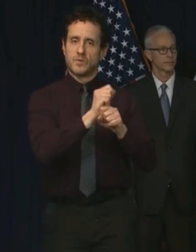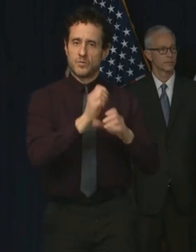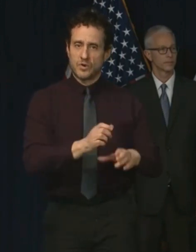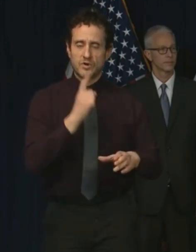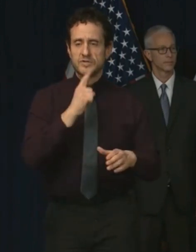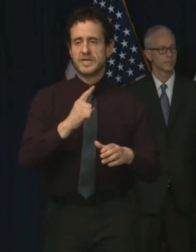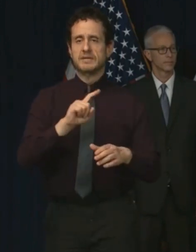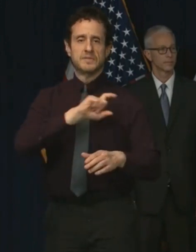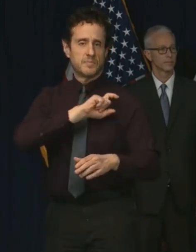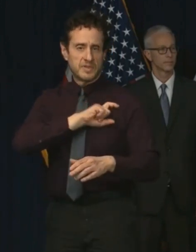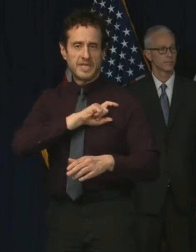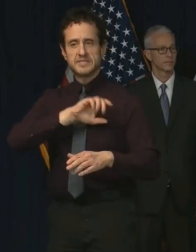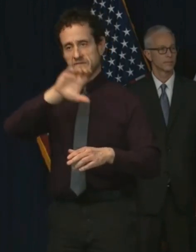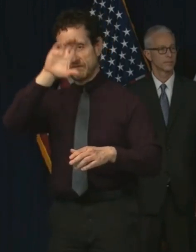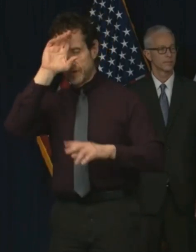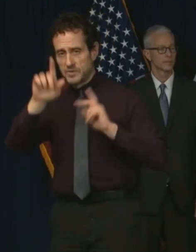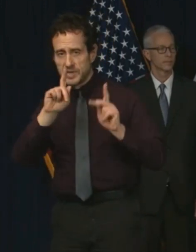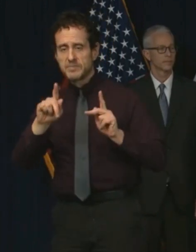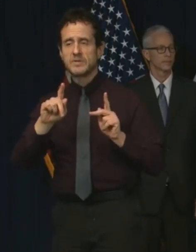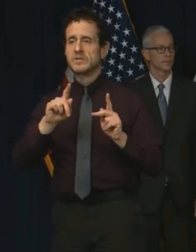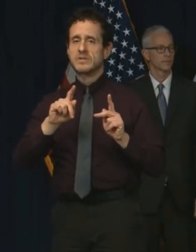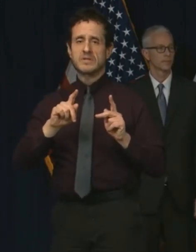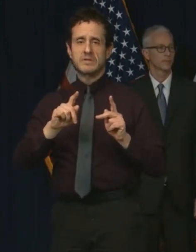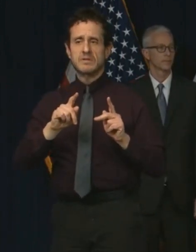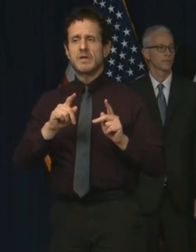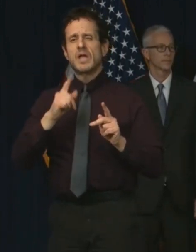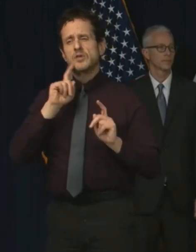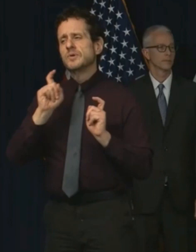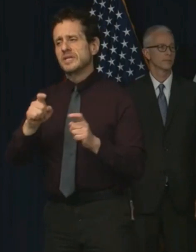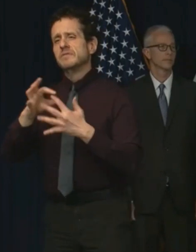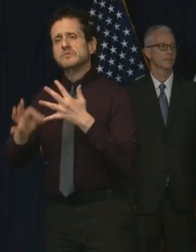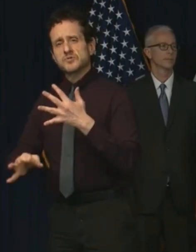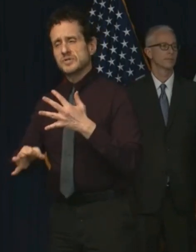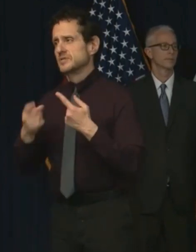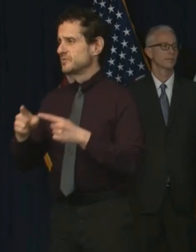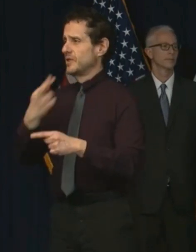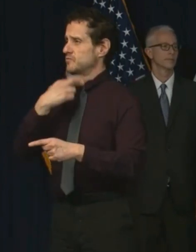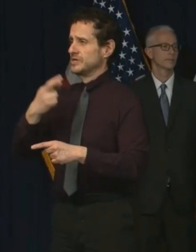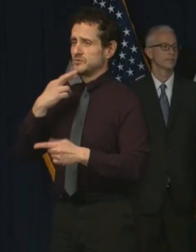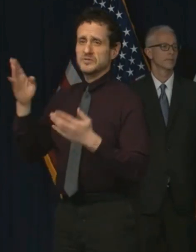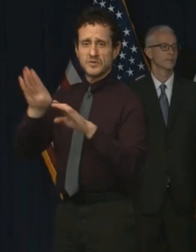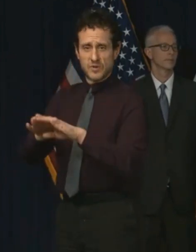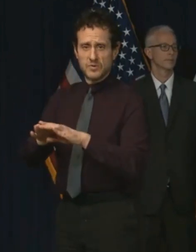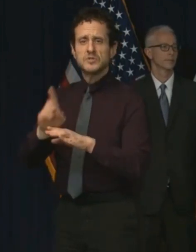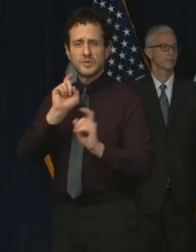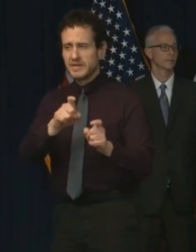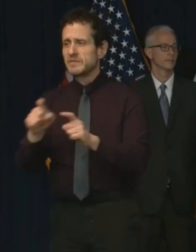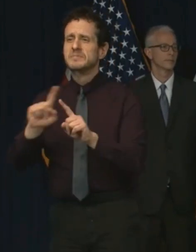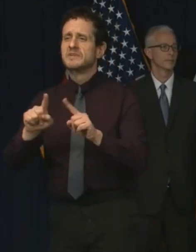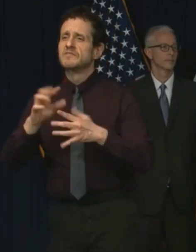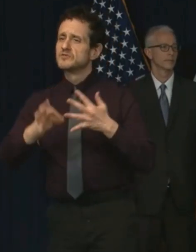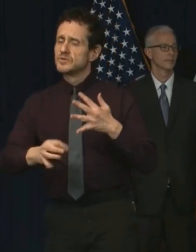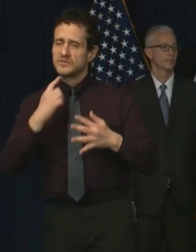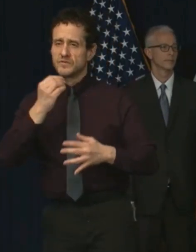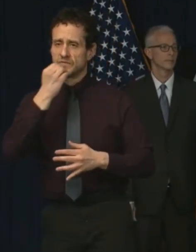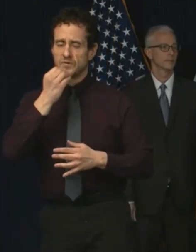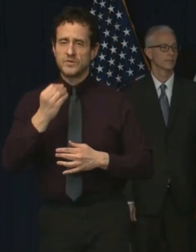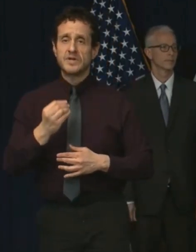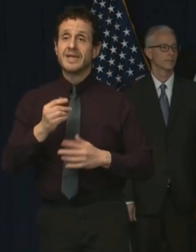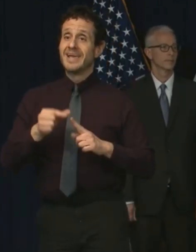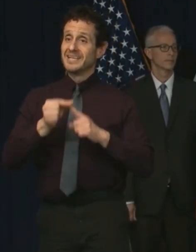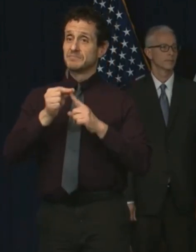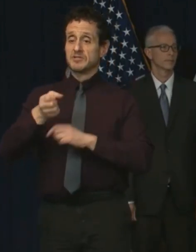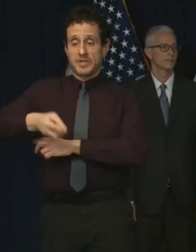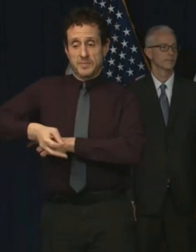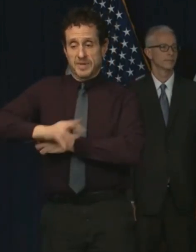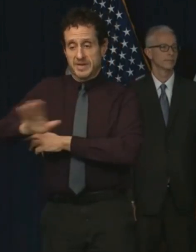give them some choices while restaurants are on reduced service. We especially have a need on the third watch. That's the